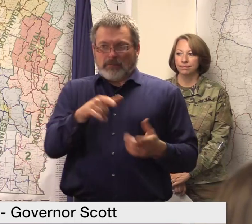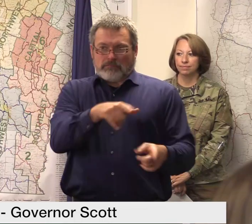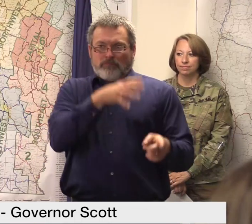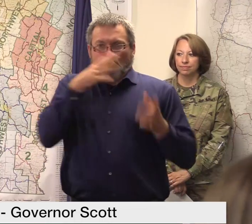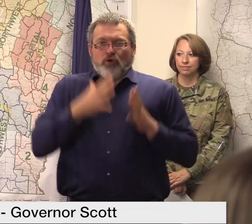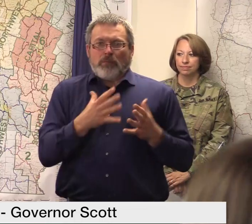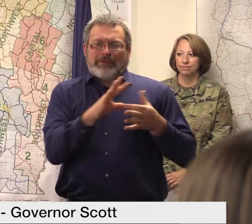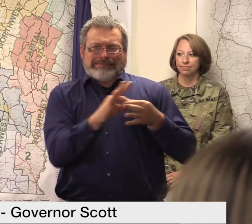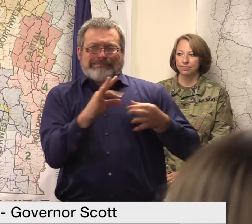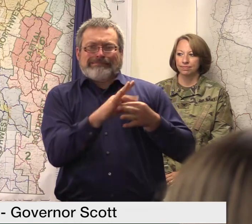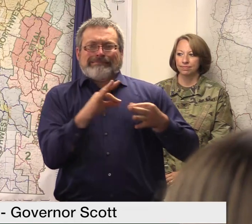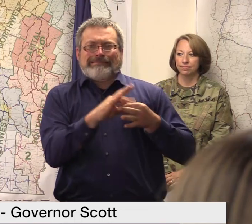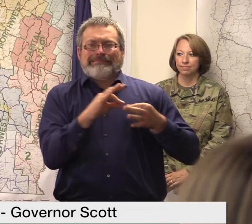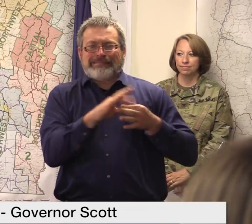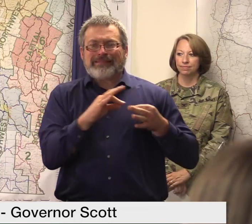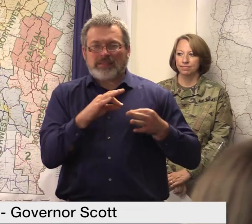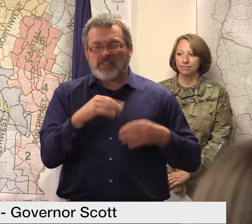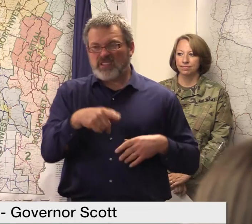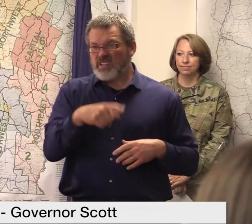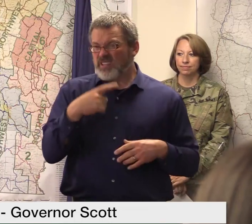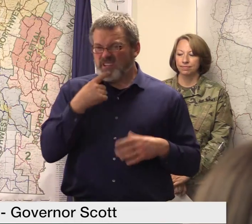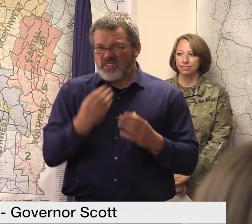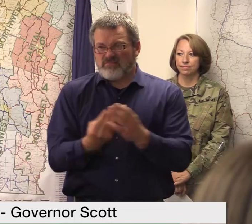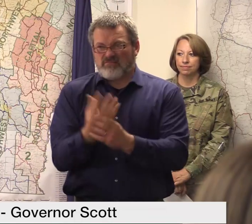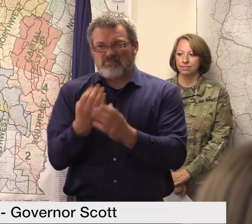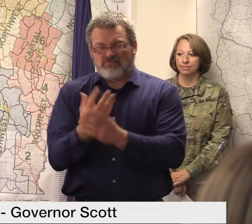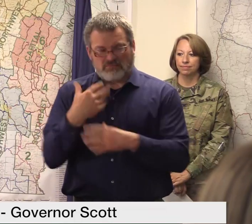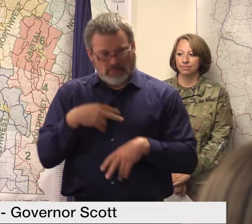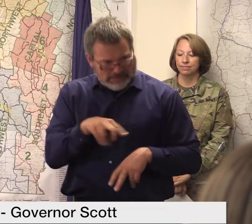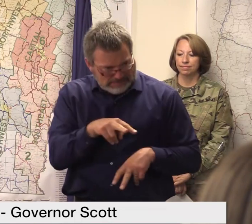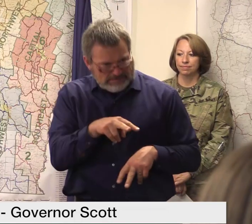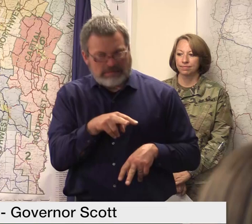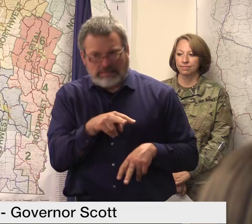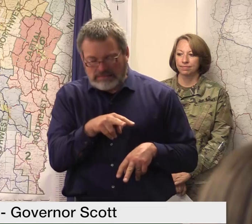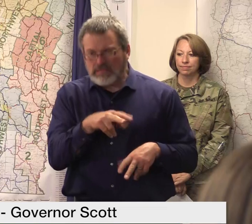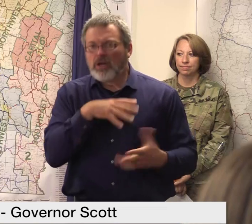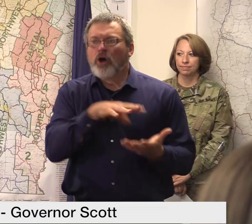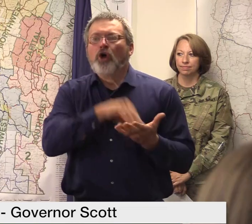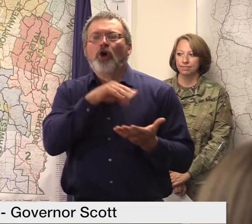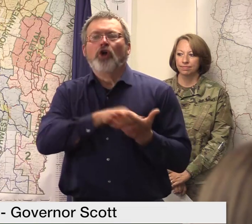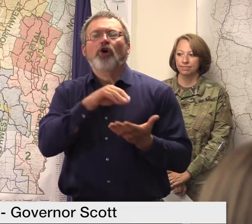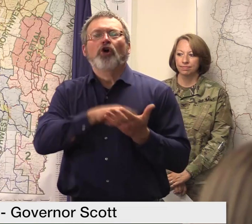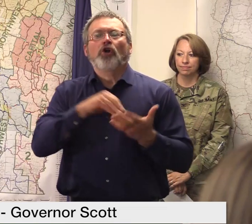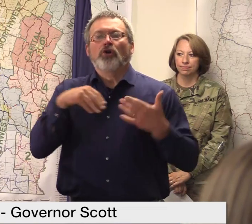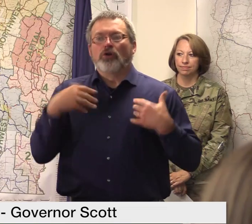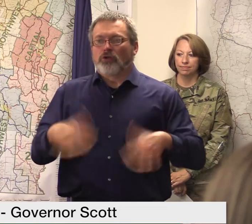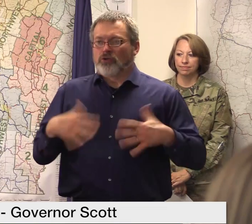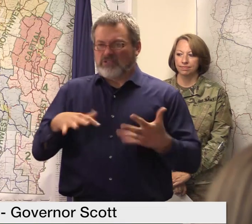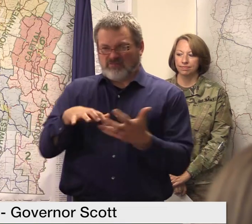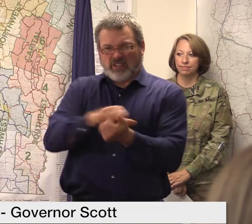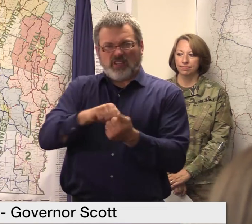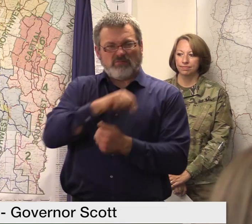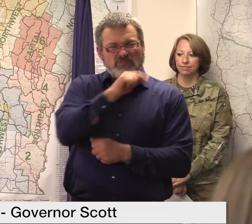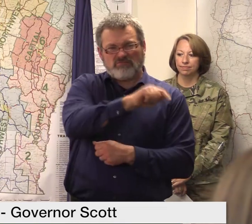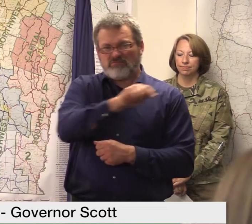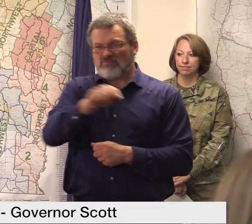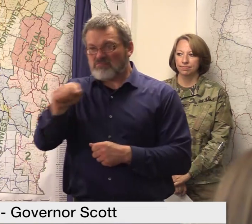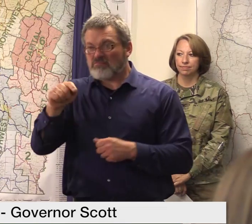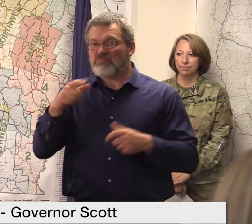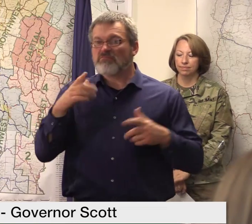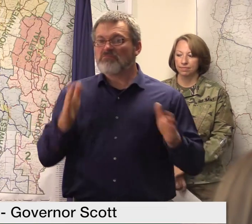producers to hear is report your damage for structures and equipment use 2-1-1